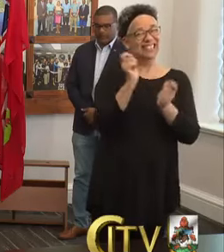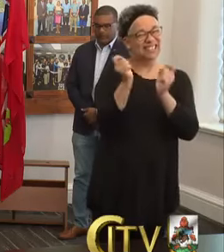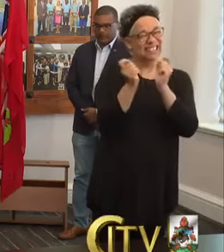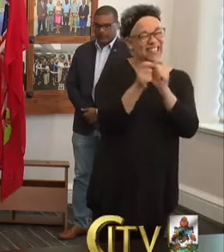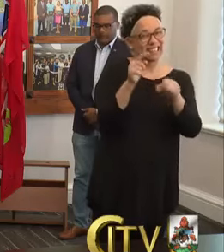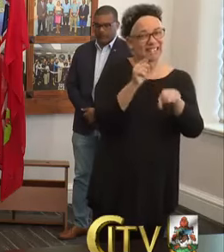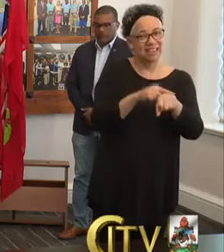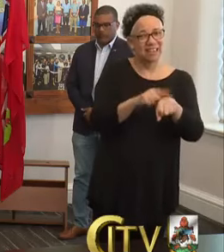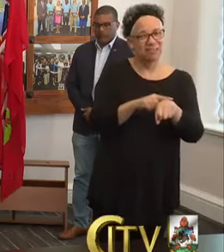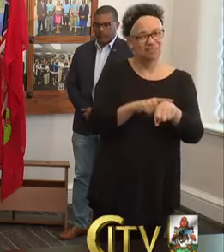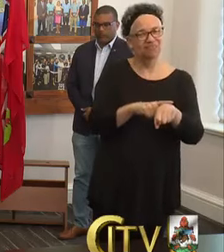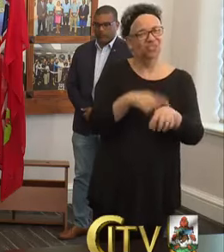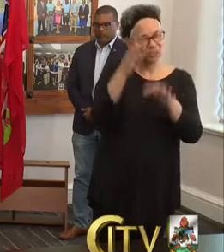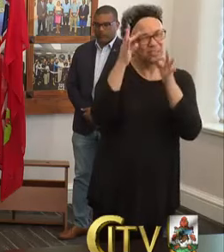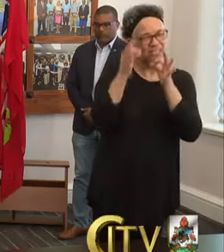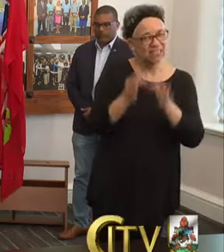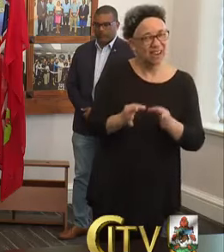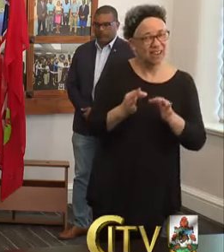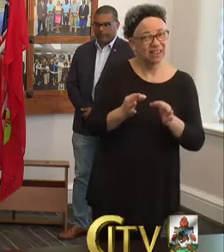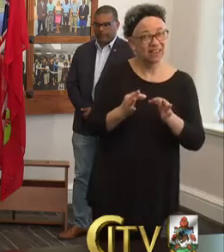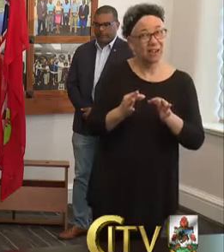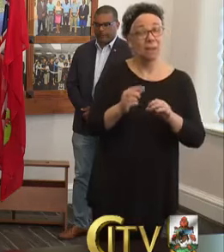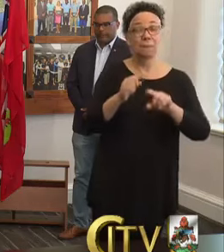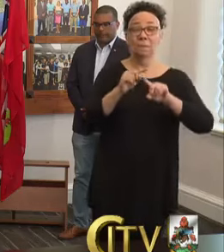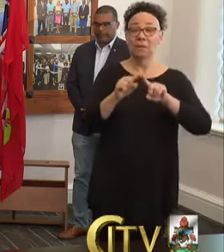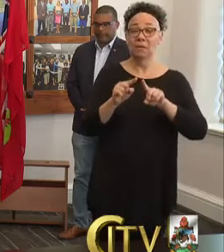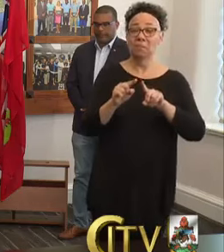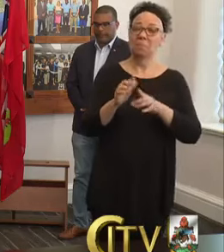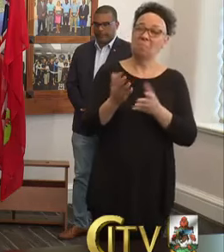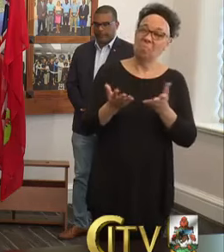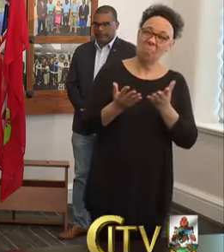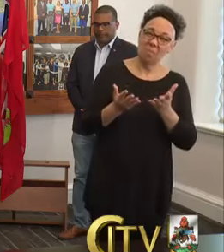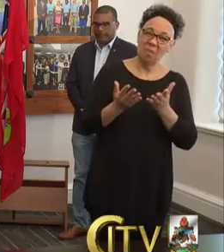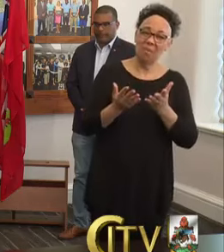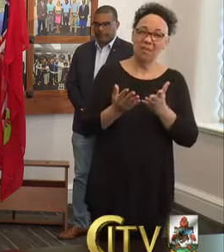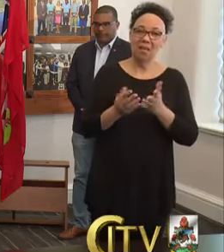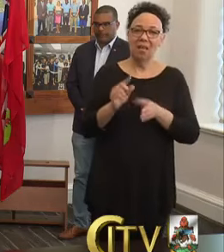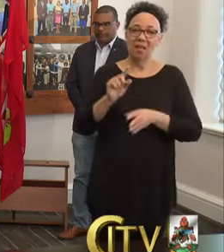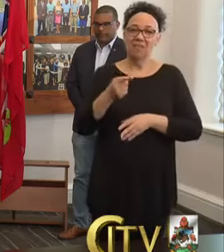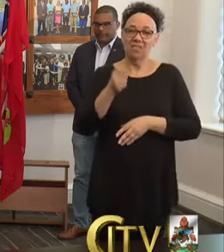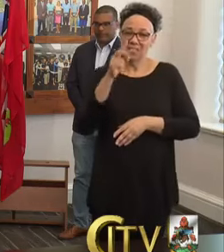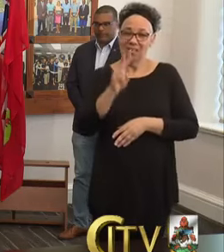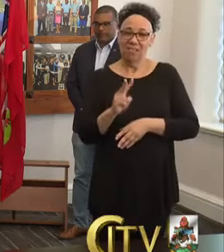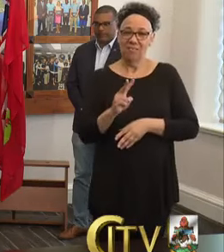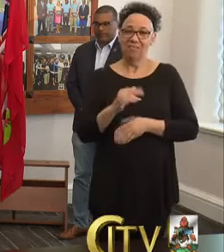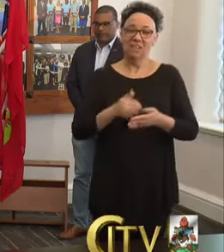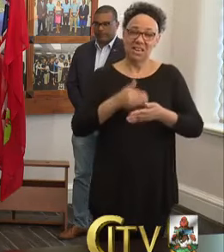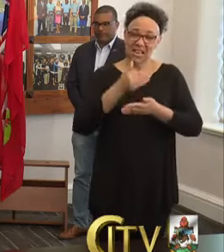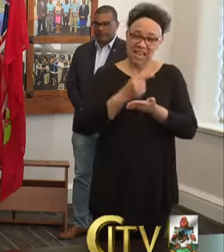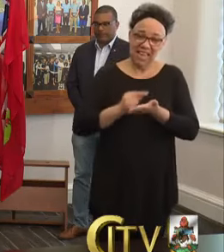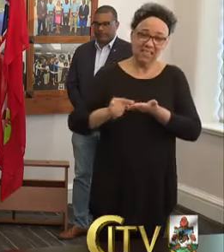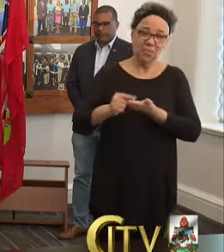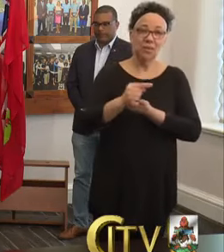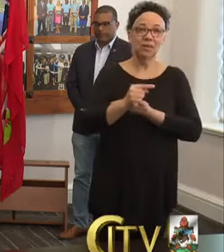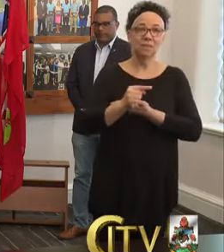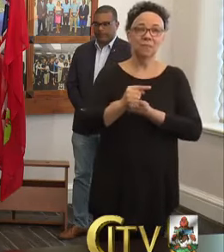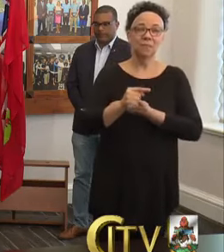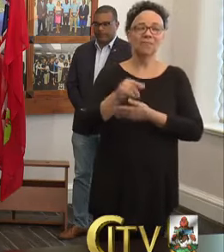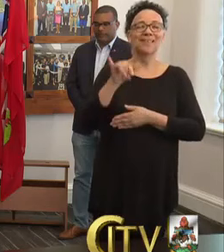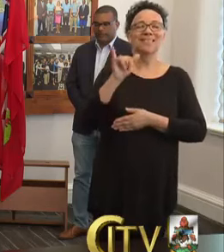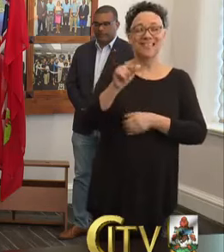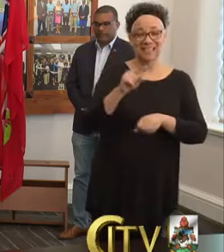is still to be confirmed, but it is likely to be in the first half of next week. That timing